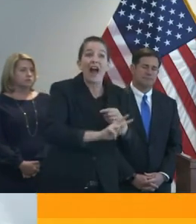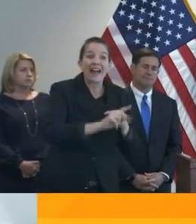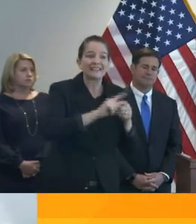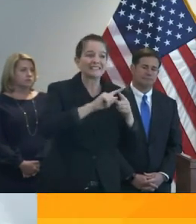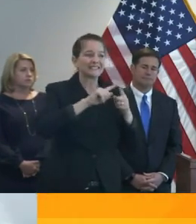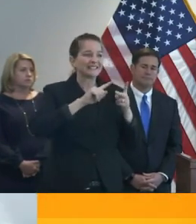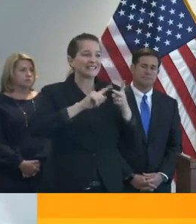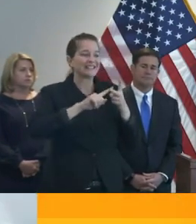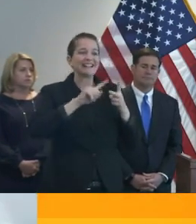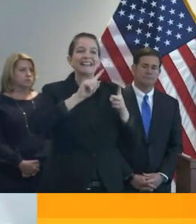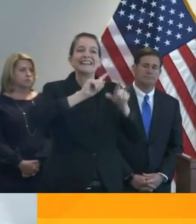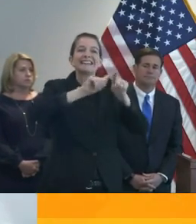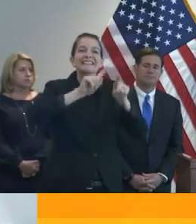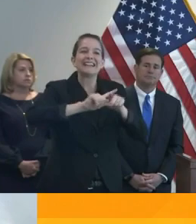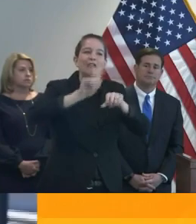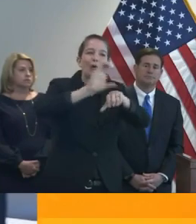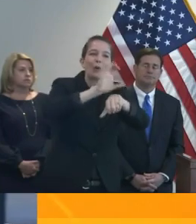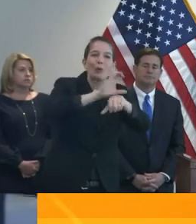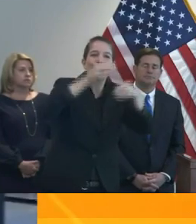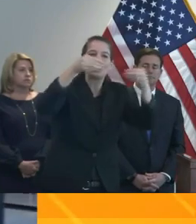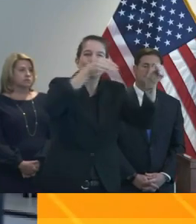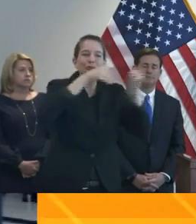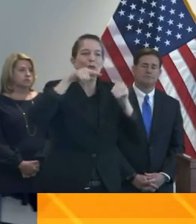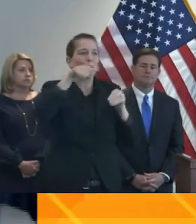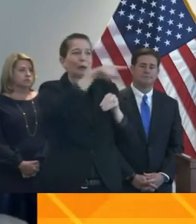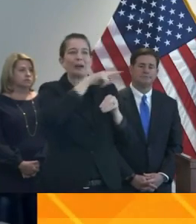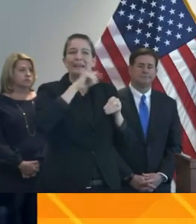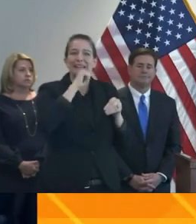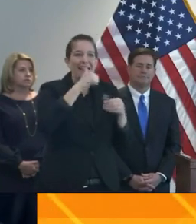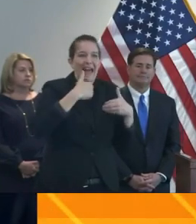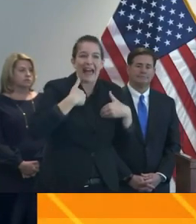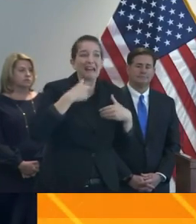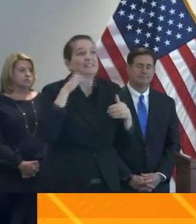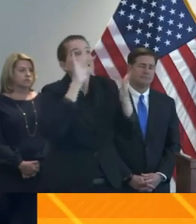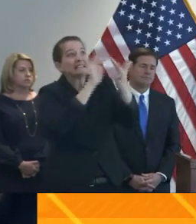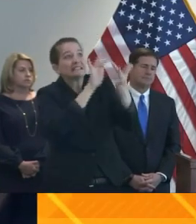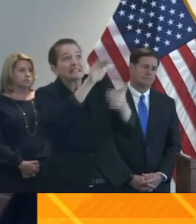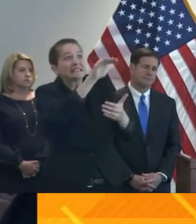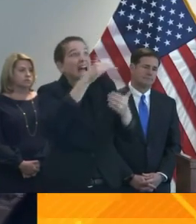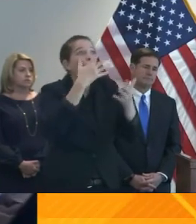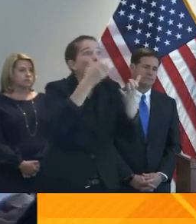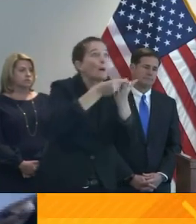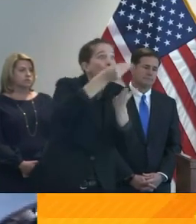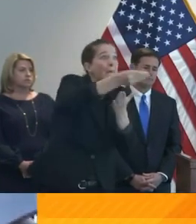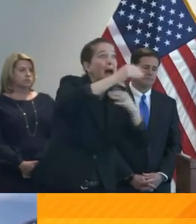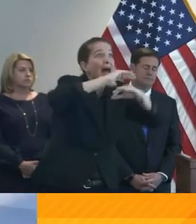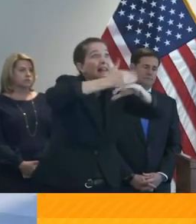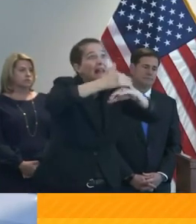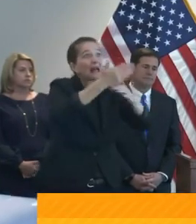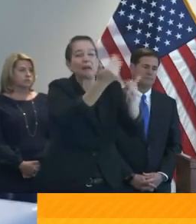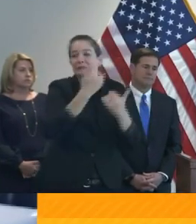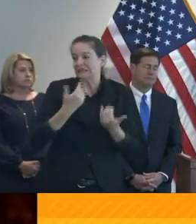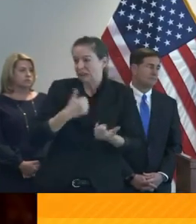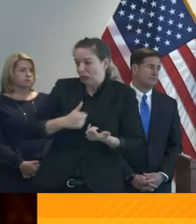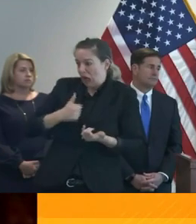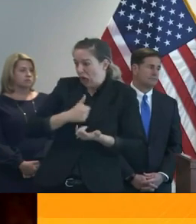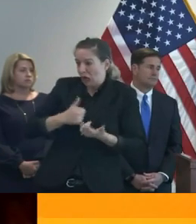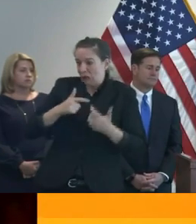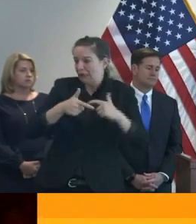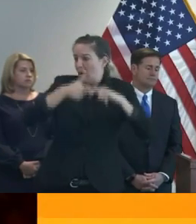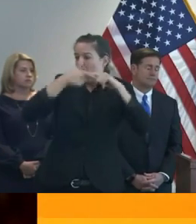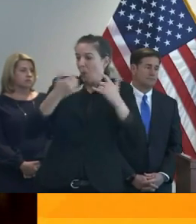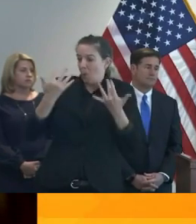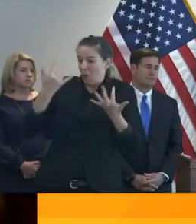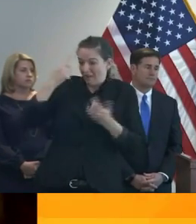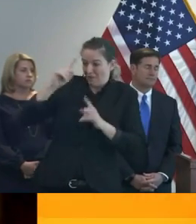has been shifting to telecommuting. I've even reached out to our business leaders in Arizona and asked, do you have any extra